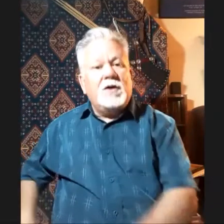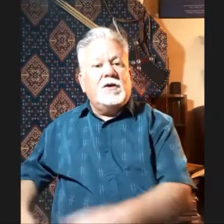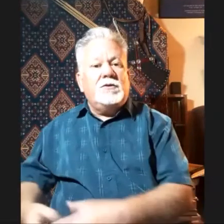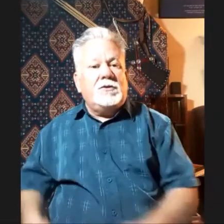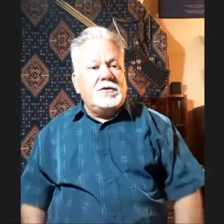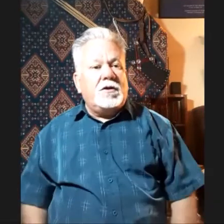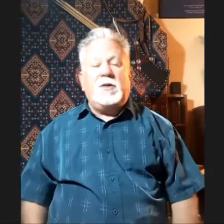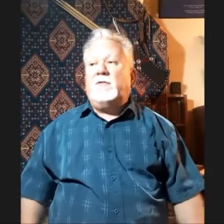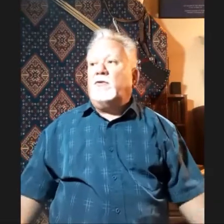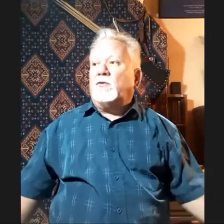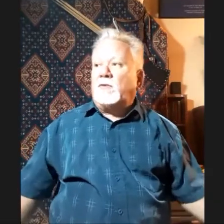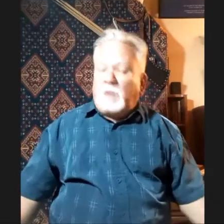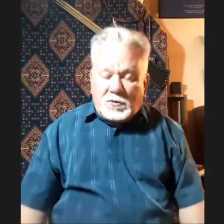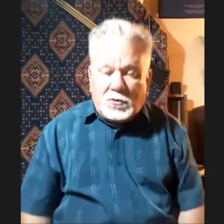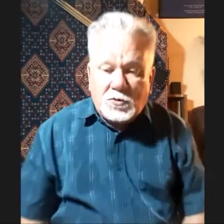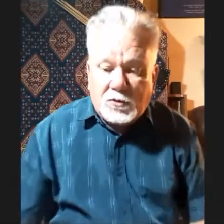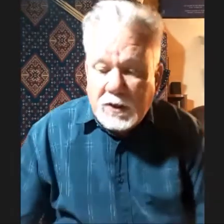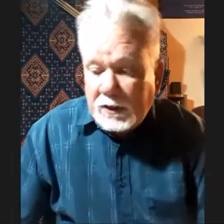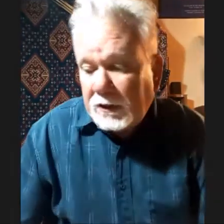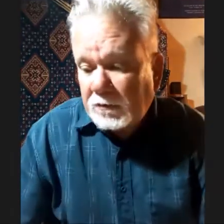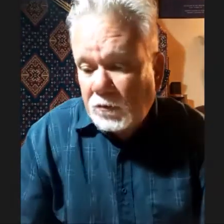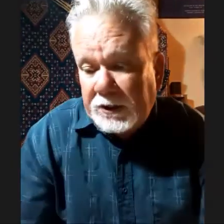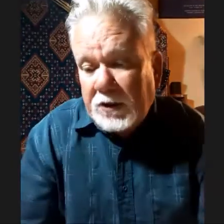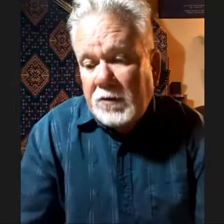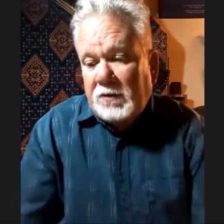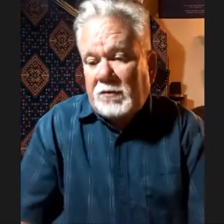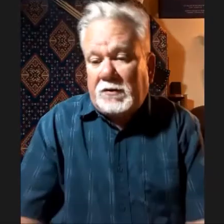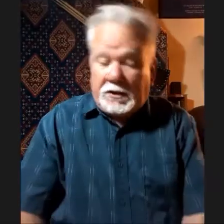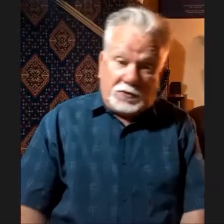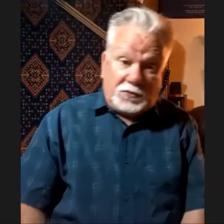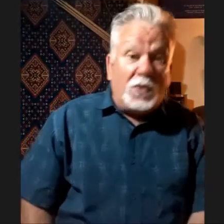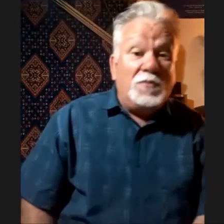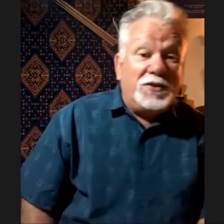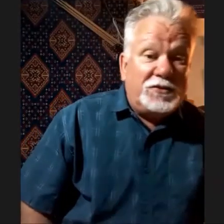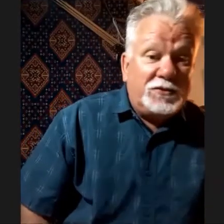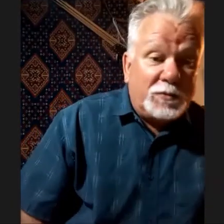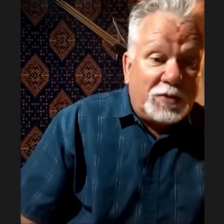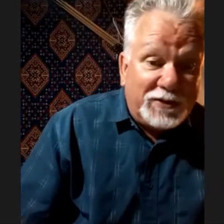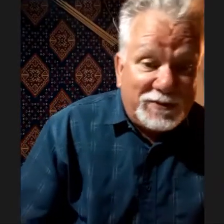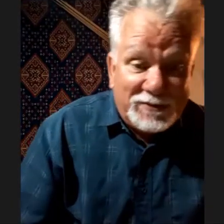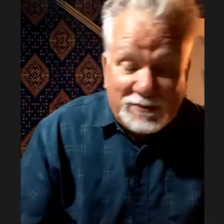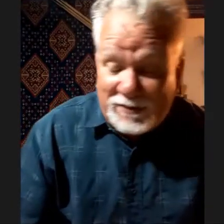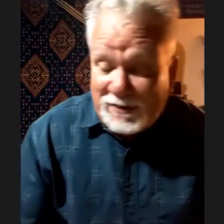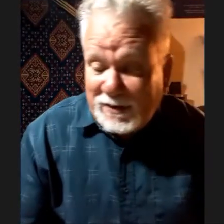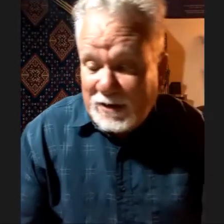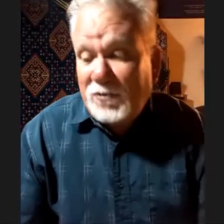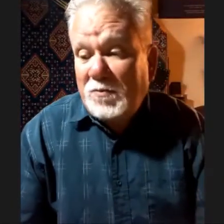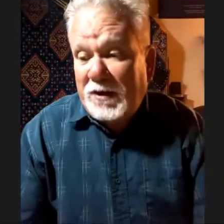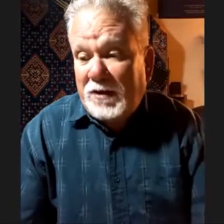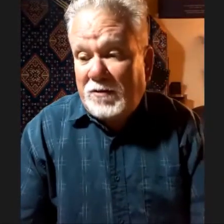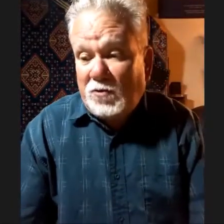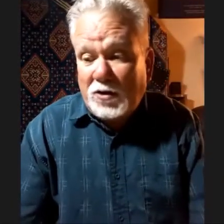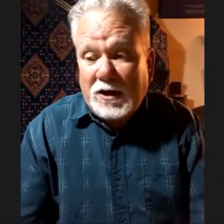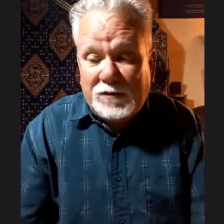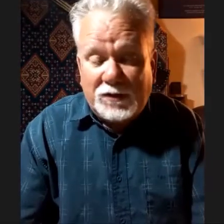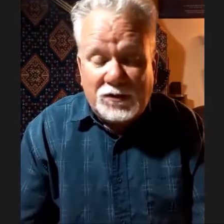you didn't, I mean, if you're sitting on a horse. Now we know the Sasanians from these silver plates and from their rock carvings